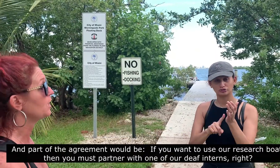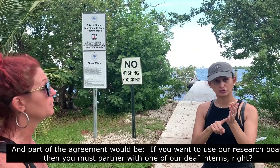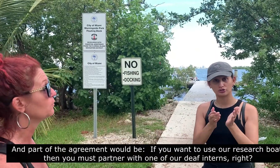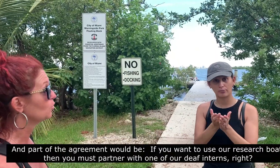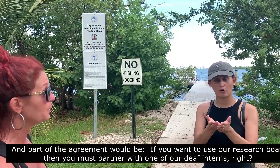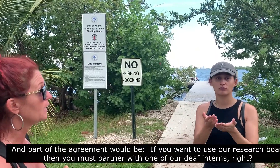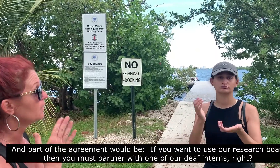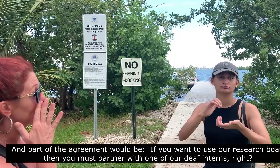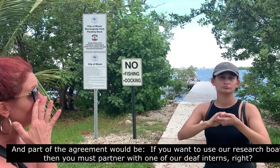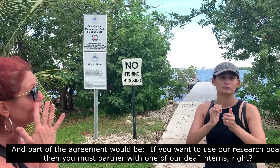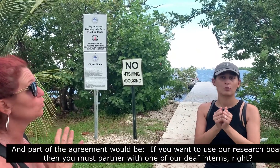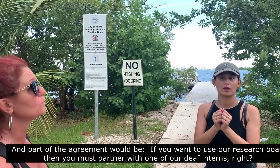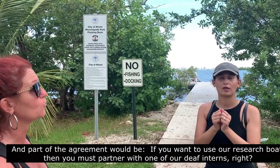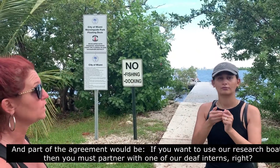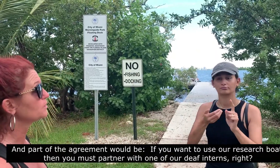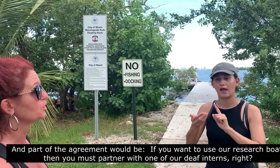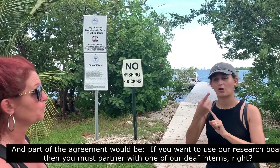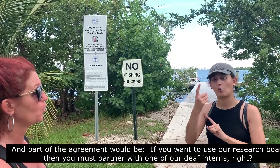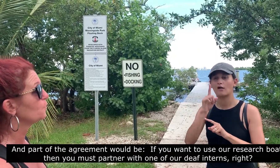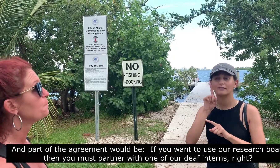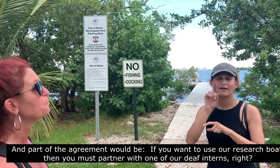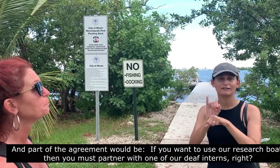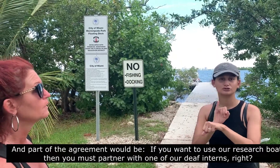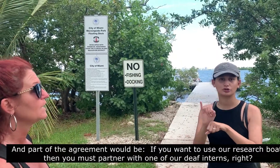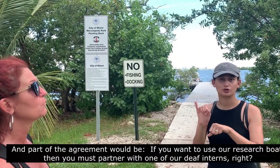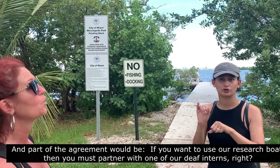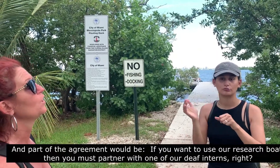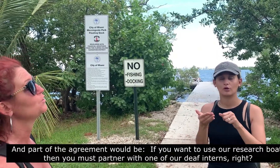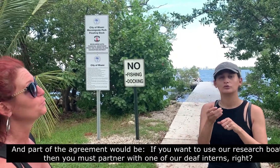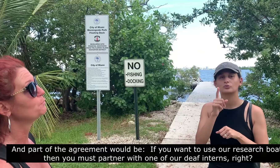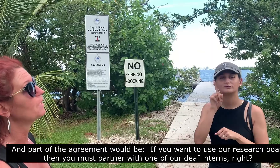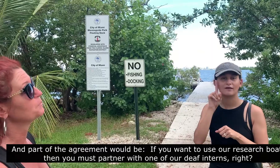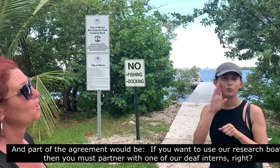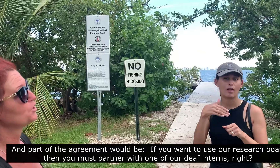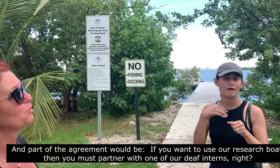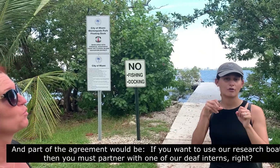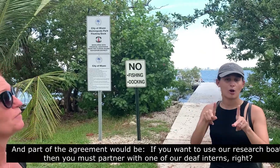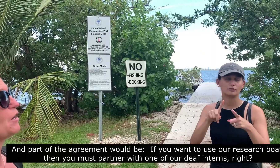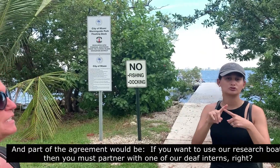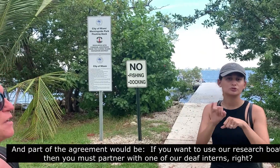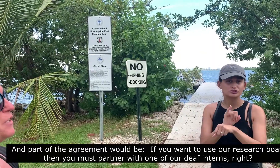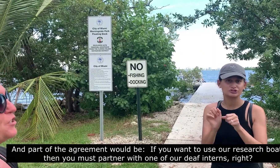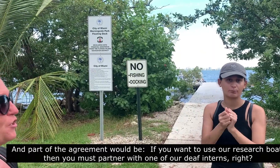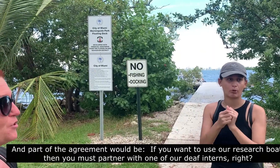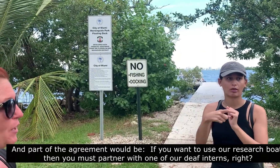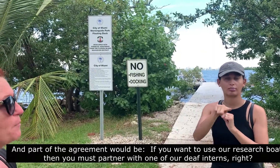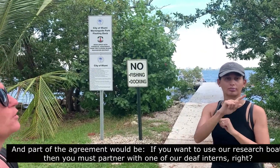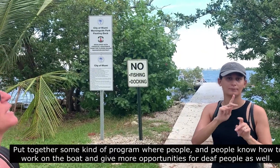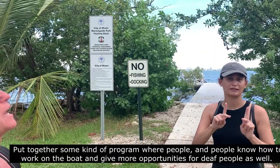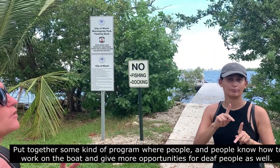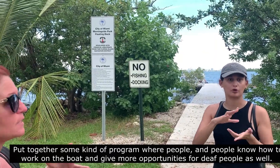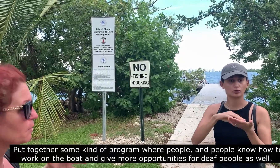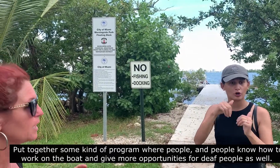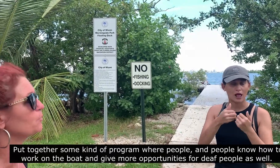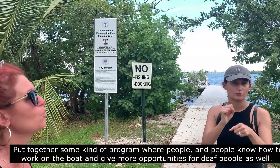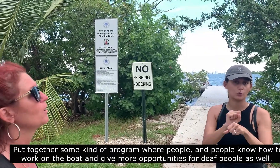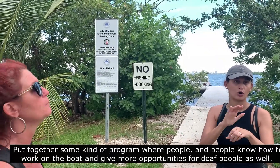agreement will be, if you want to use our research boat, then we're going to must partner with one of our deaf interns, right? Put together some kind of program